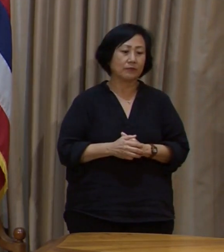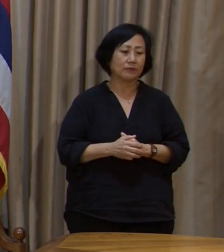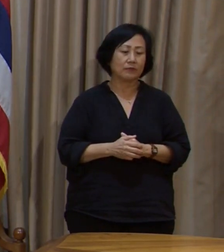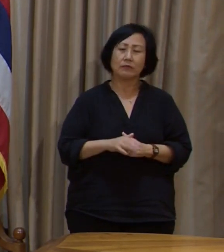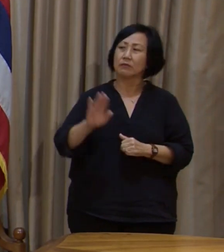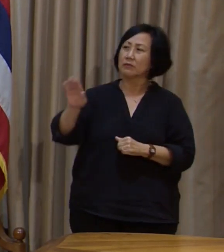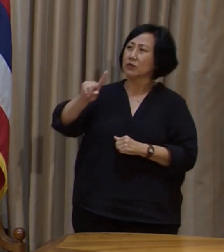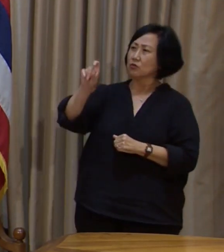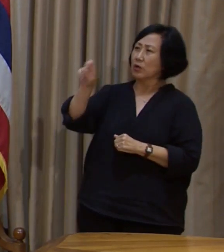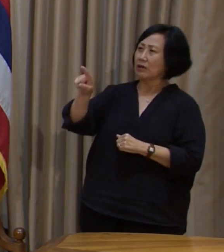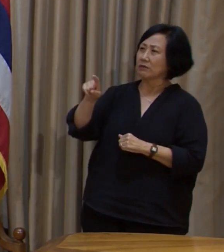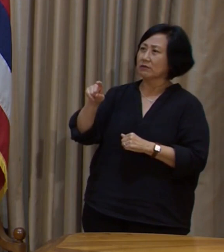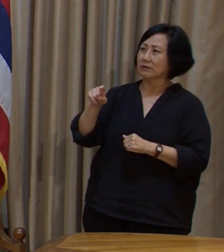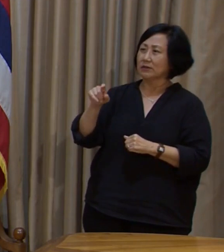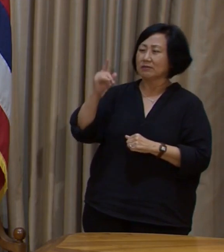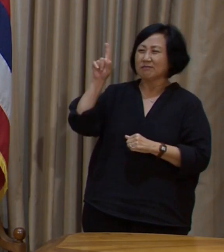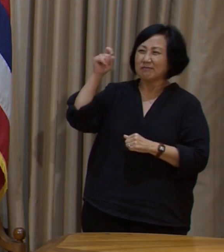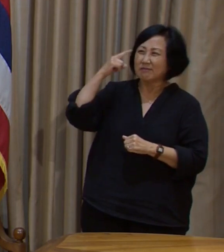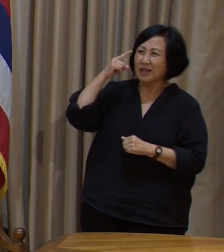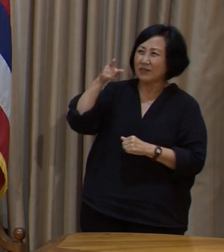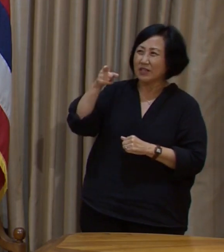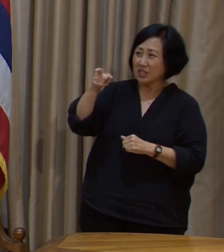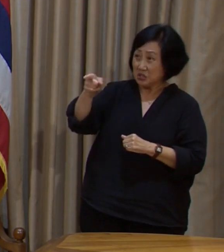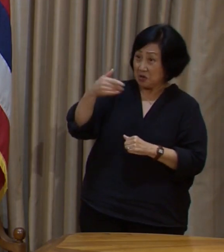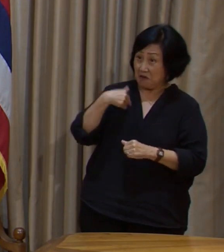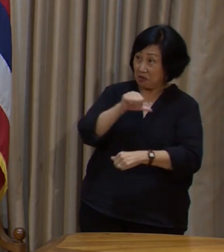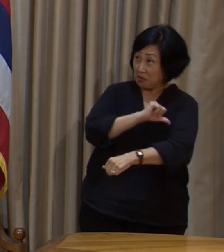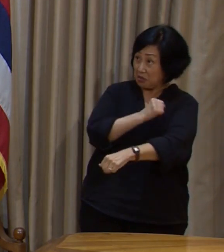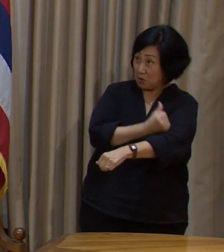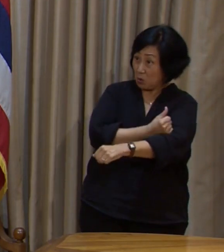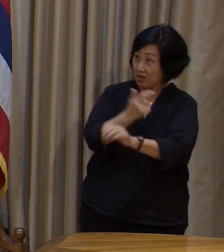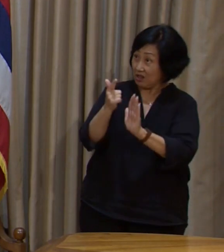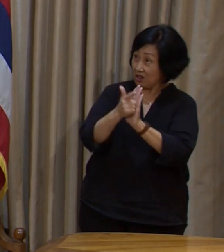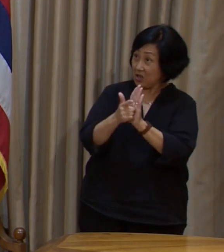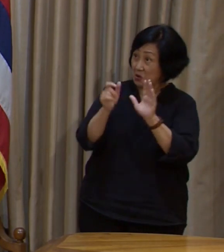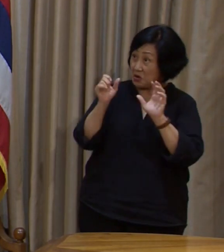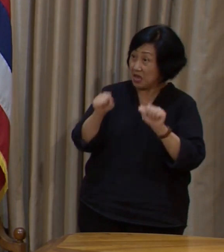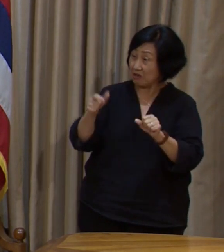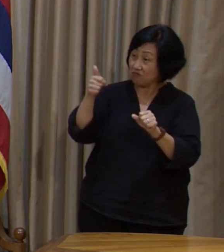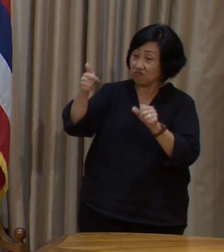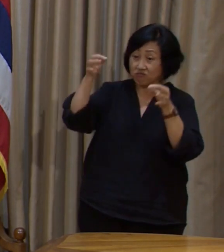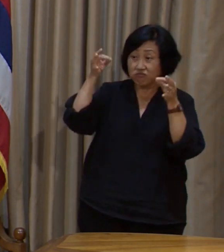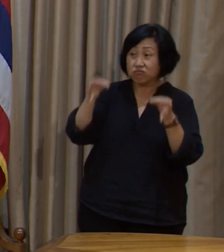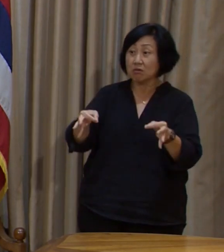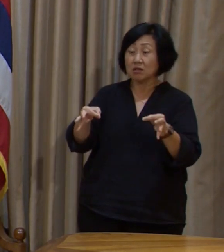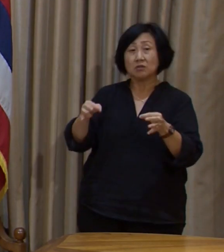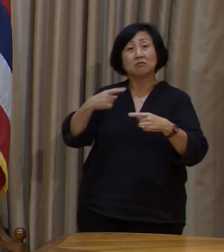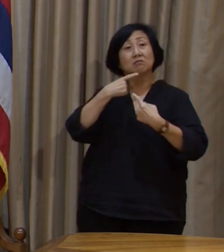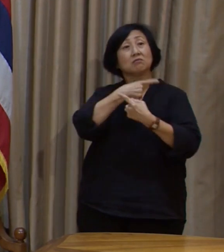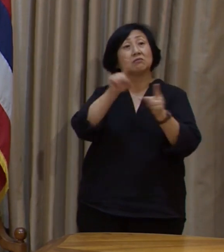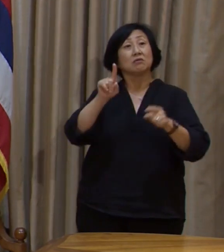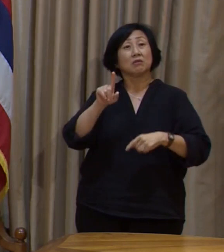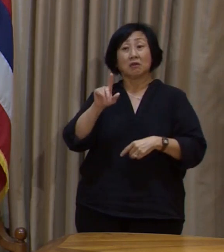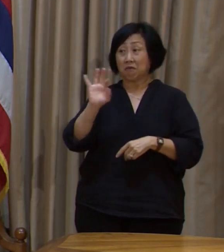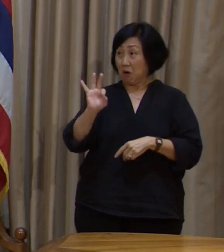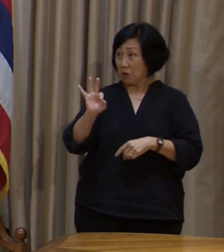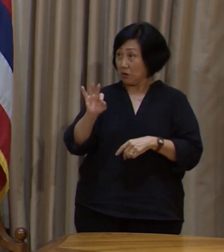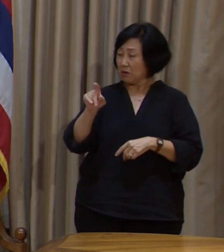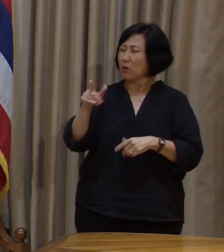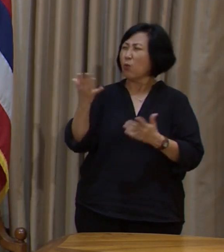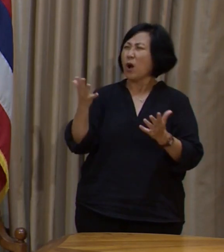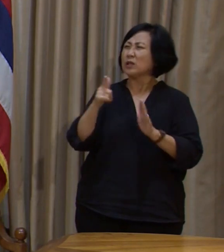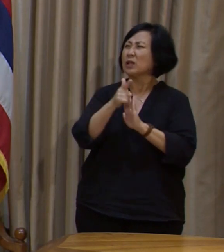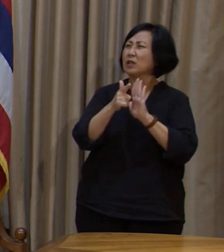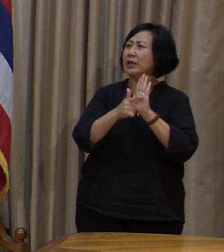Yes, Governor, I think there's been some controversy as to whether you have the authority legally to unilaterally impose furloughs. Can you explain what the